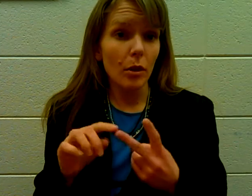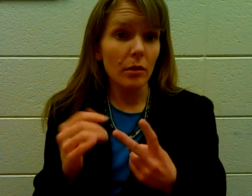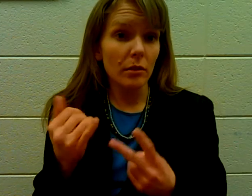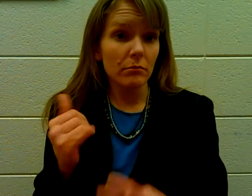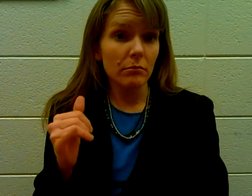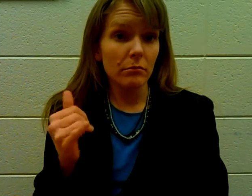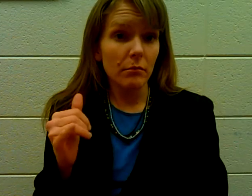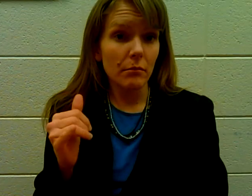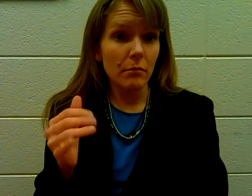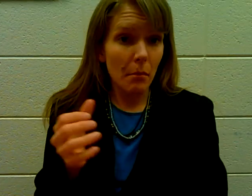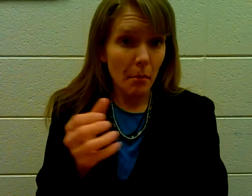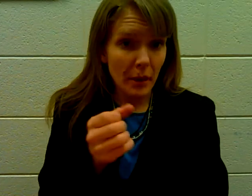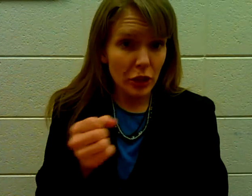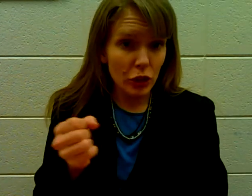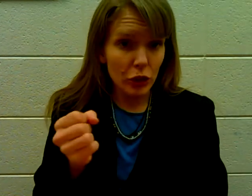Or mustard. Mustard.